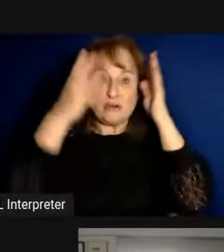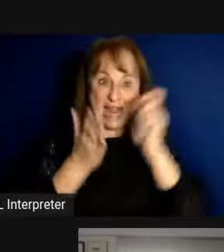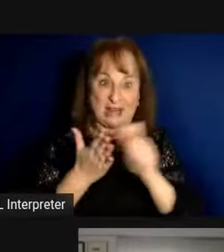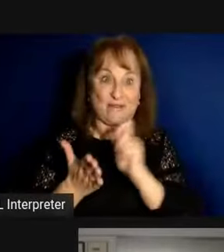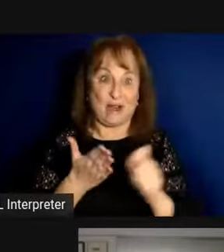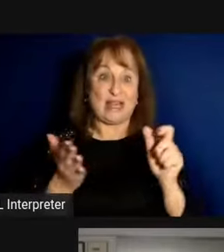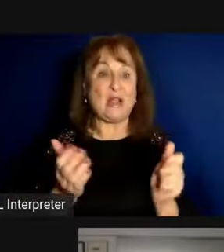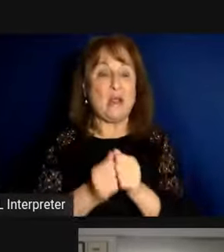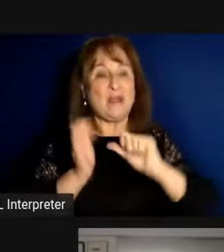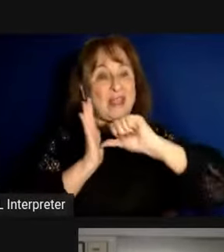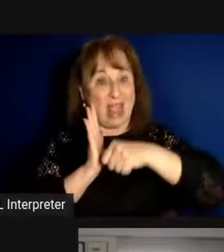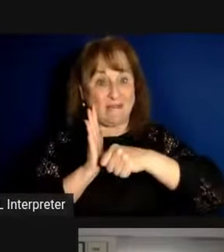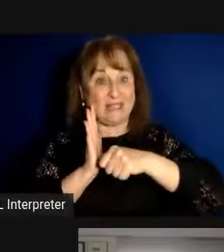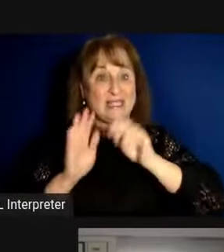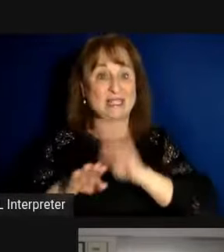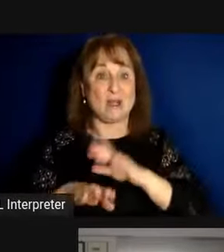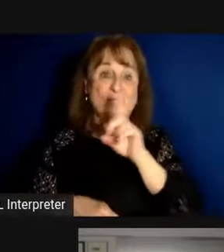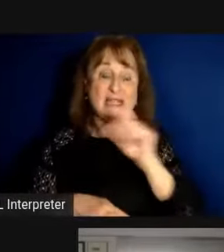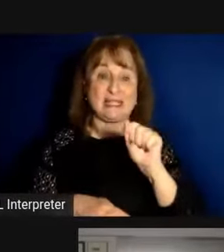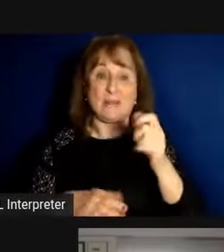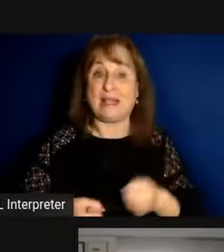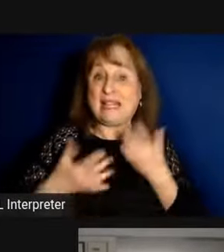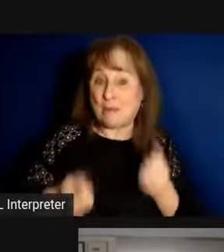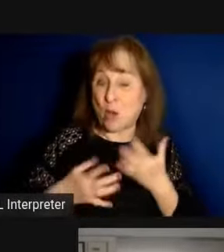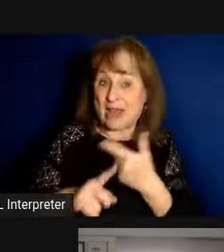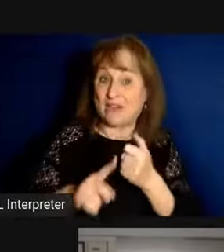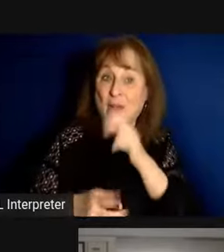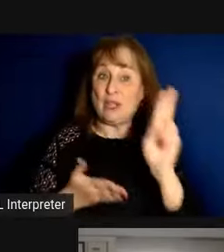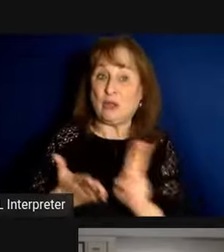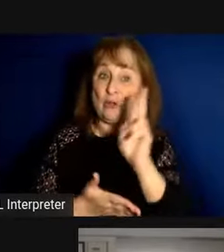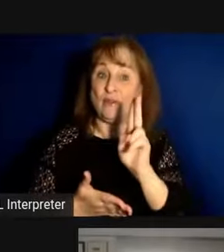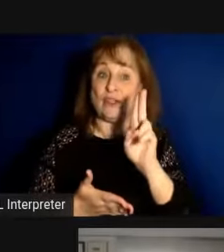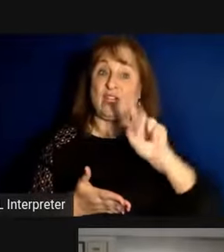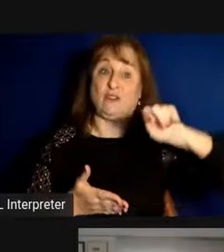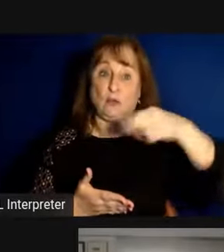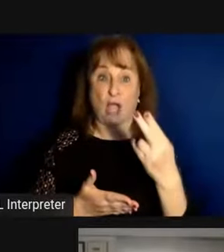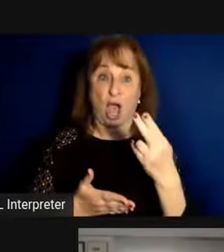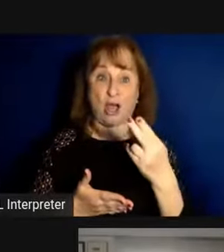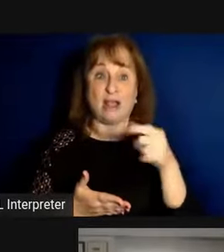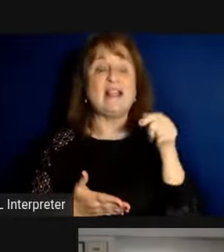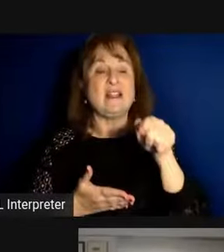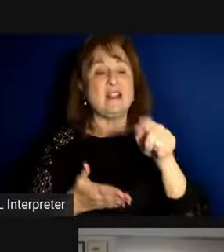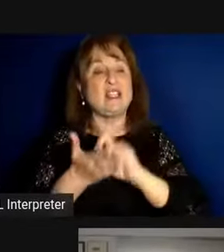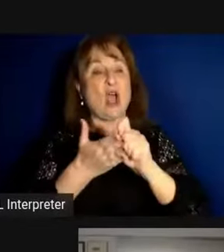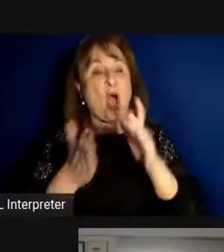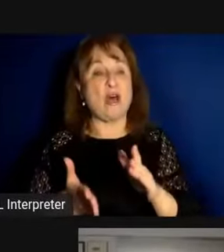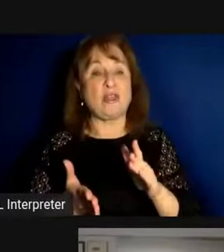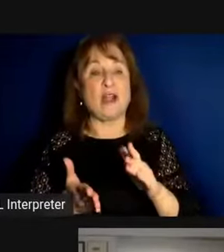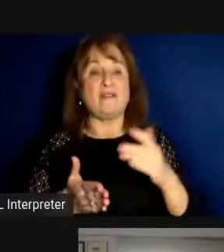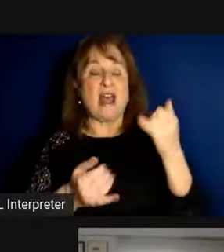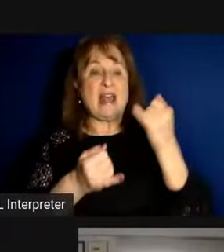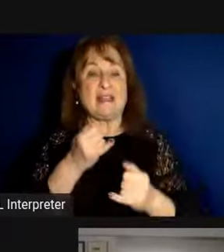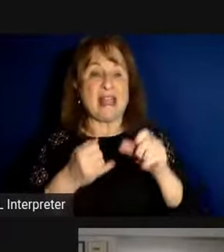with an emphasis on disability poetics from the University of Utah. They are the author of Last Psalm